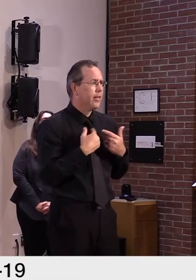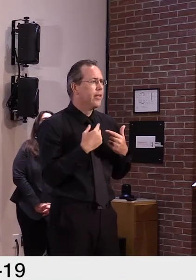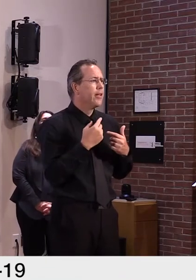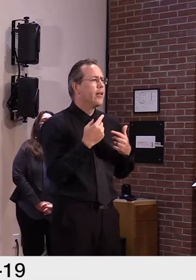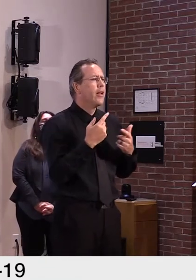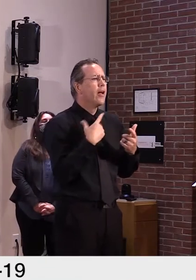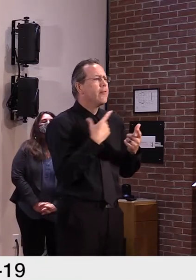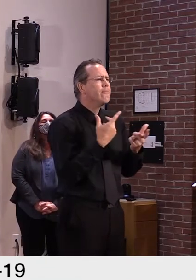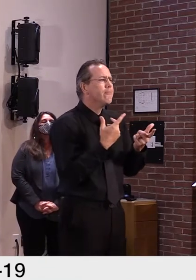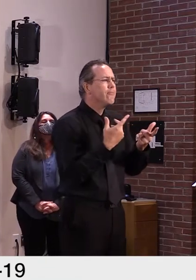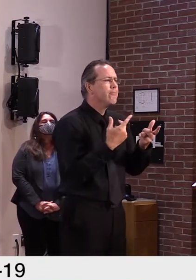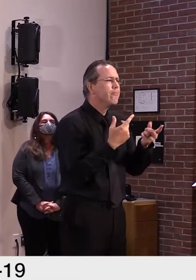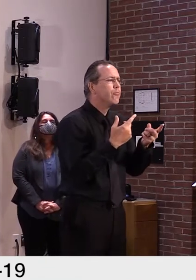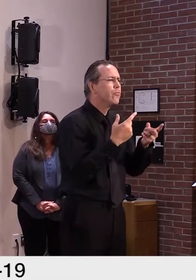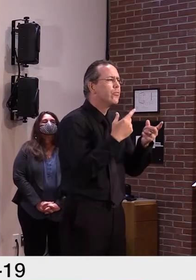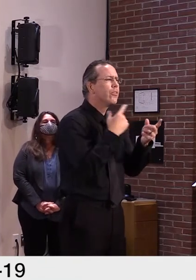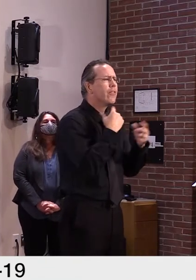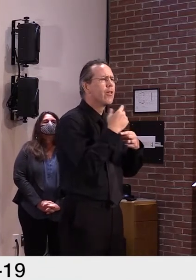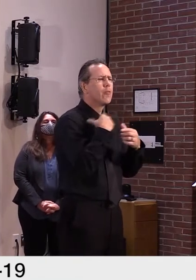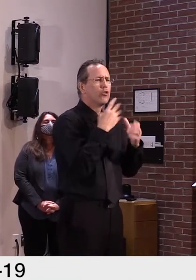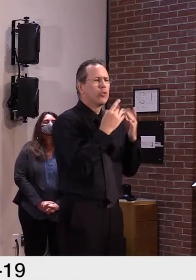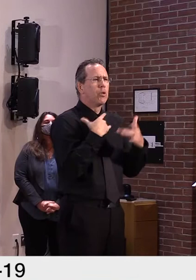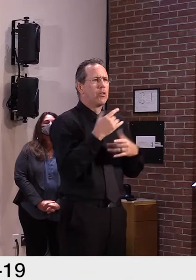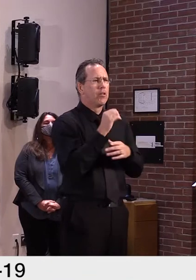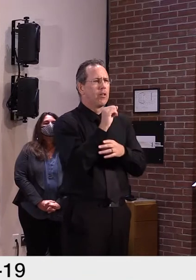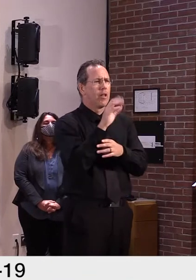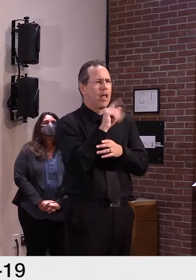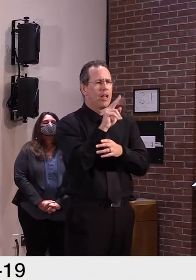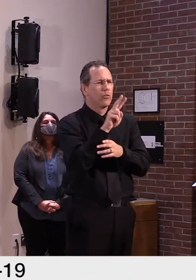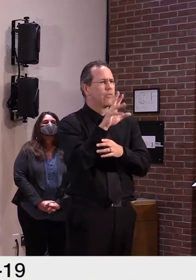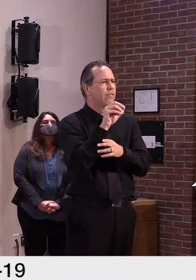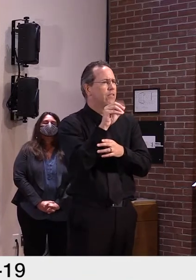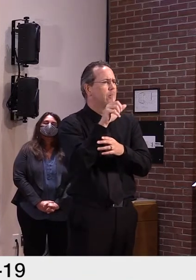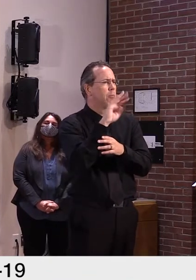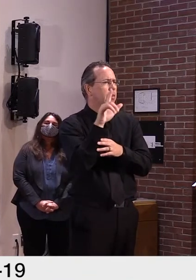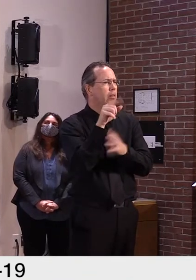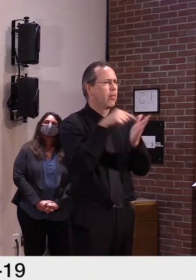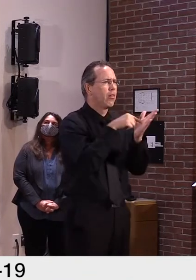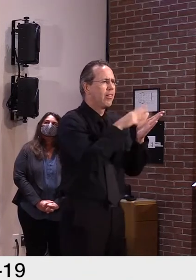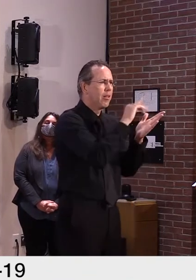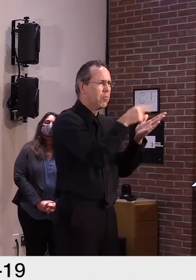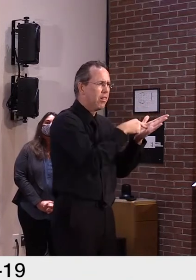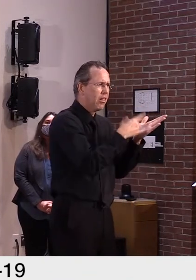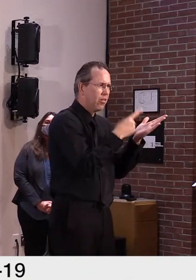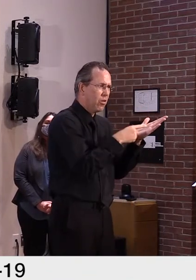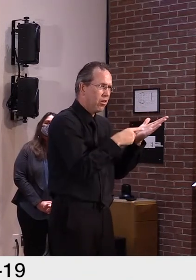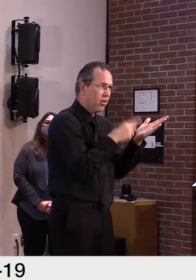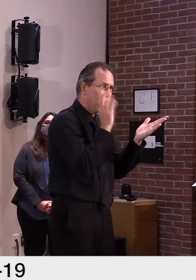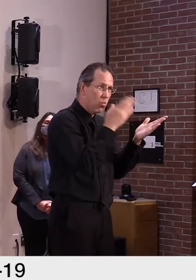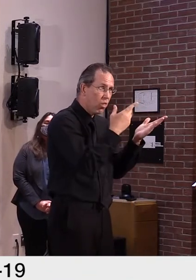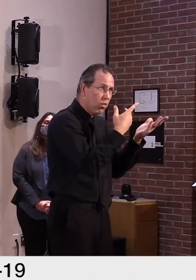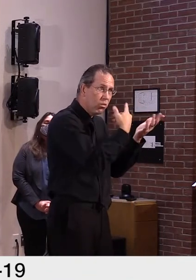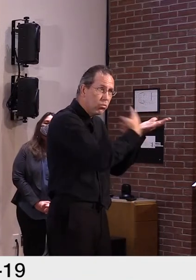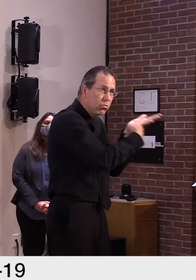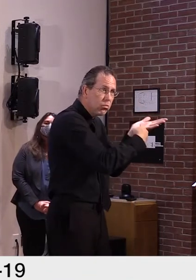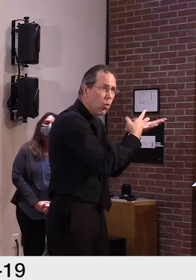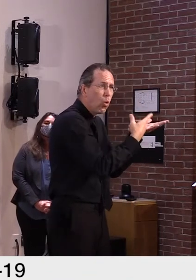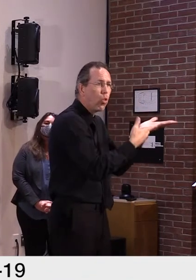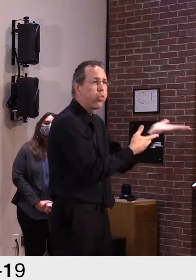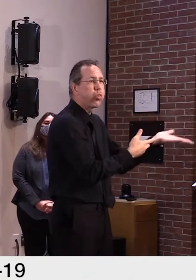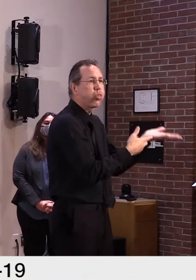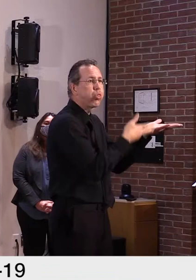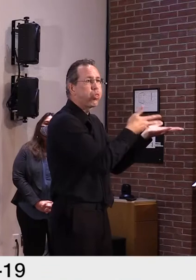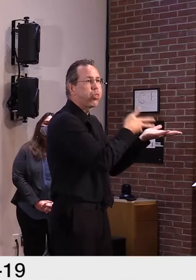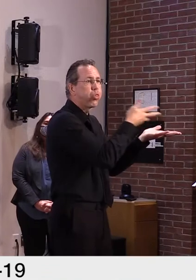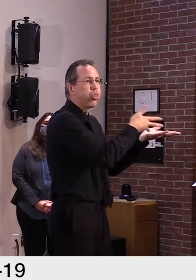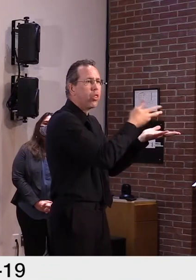being moved forward. I'm not sure if that's going to be taken up today or not. A lot of work was put into that over the